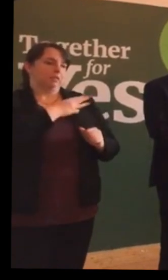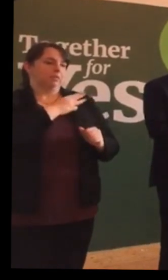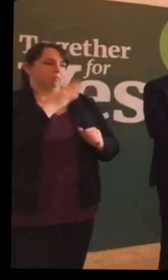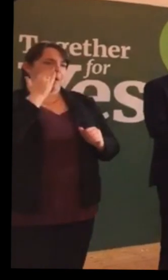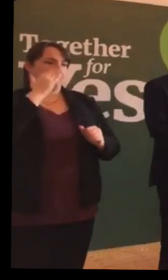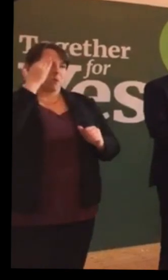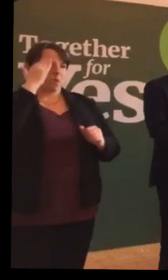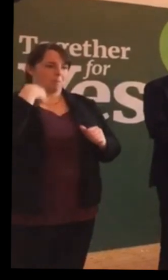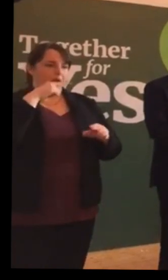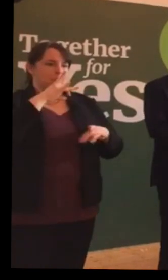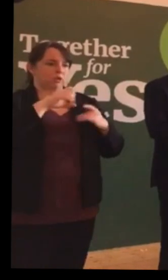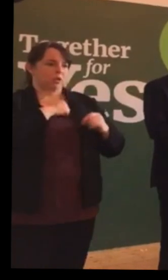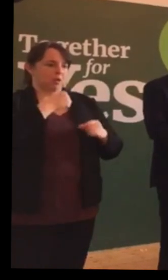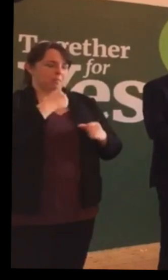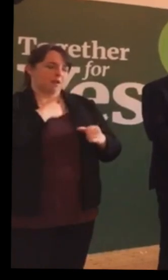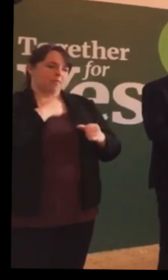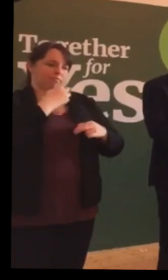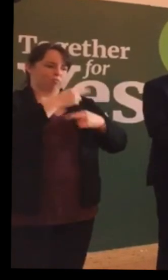another couple of days.